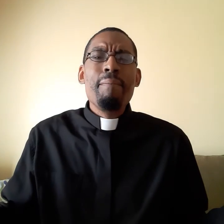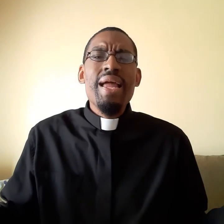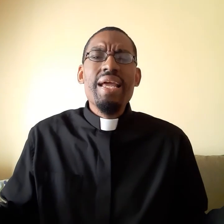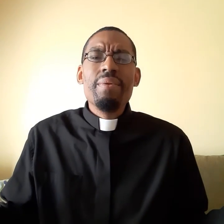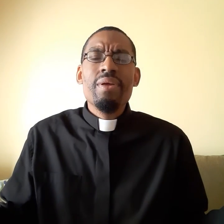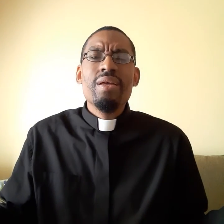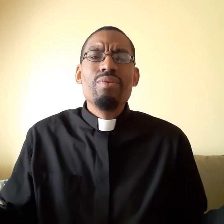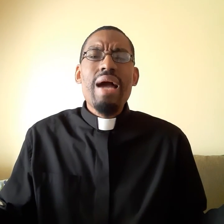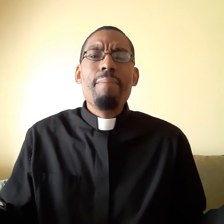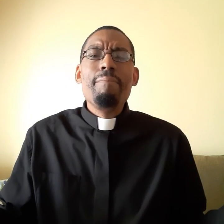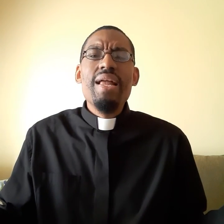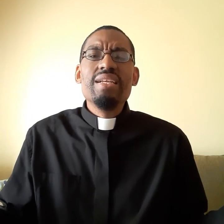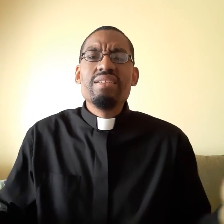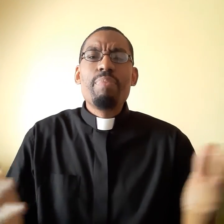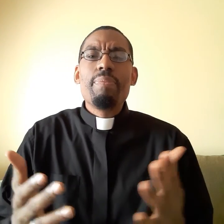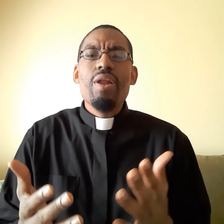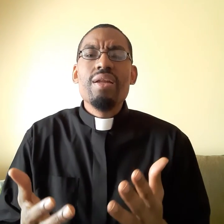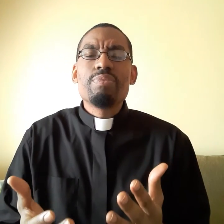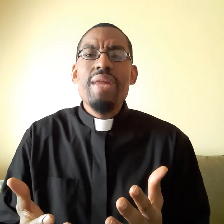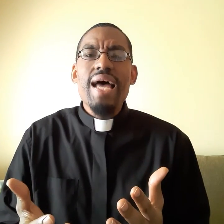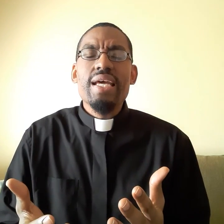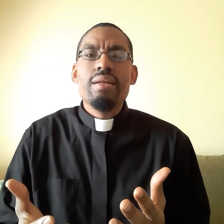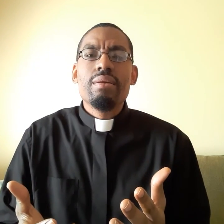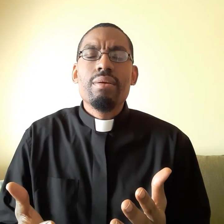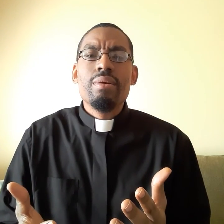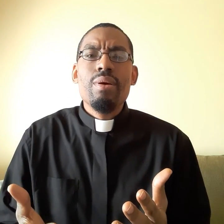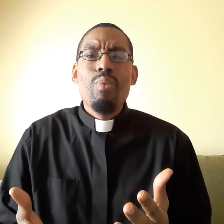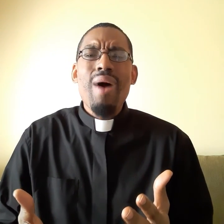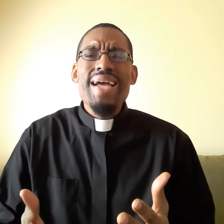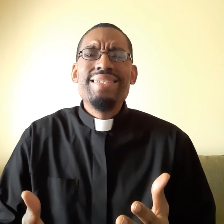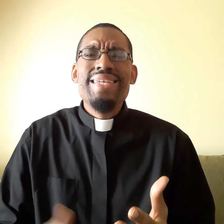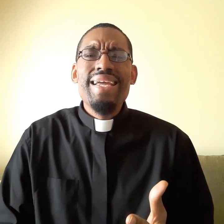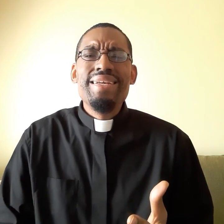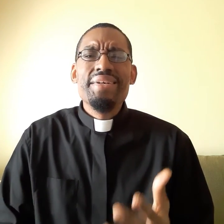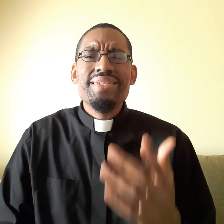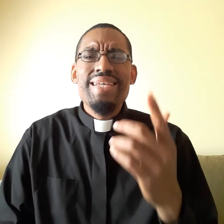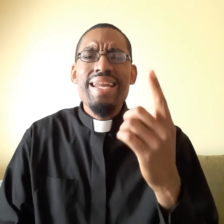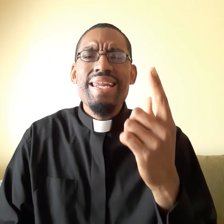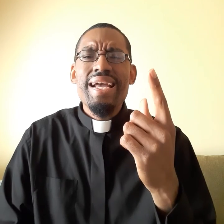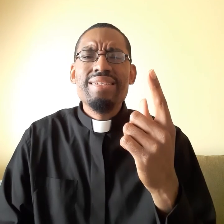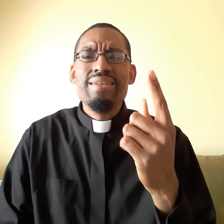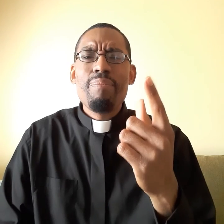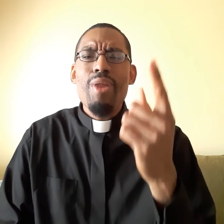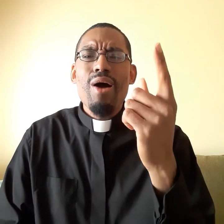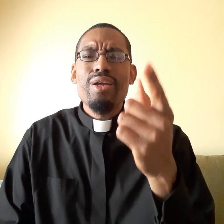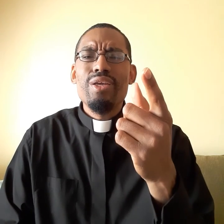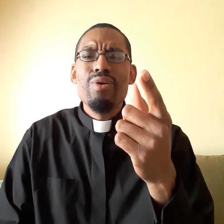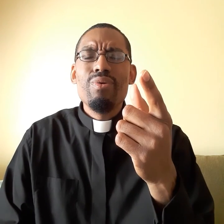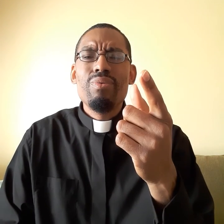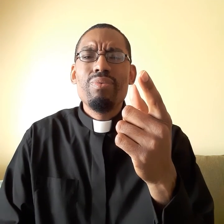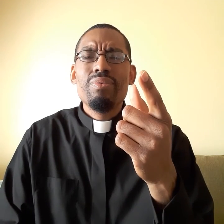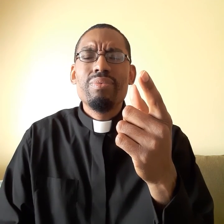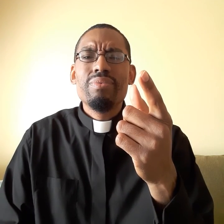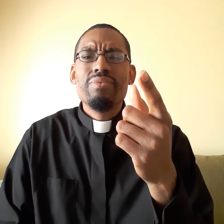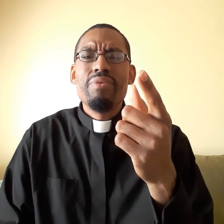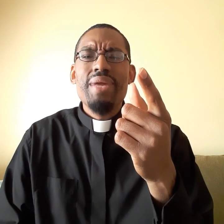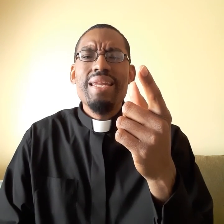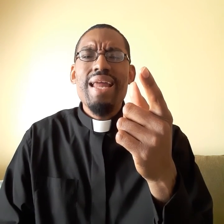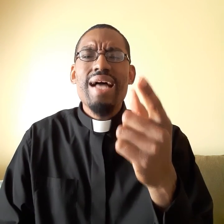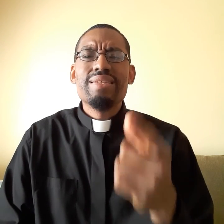million, you got millions of people on this planet. Why Satan can send an angel to block you from getting the answer